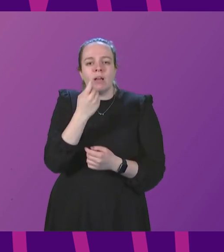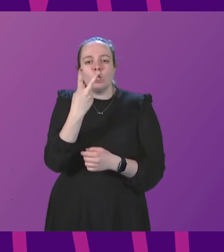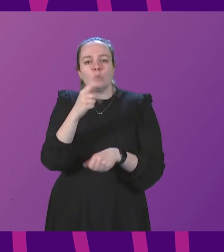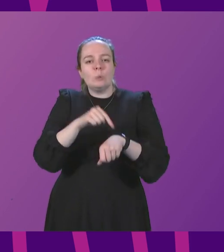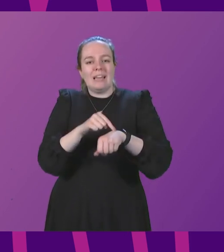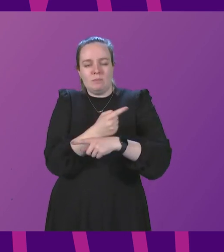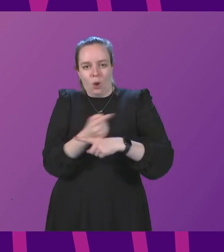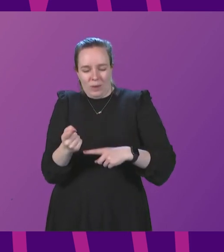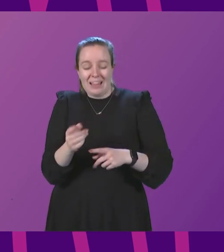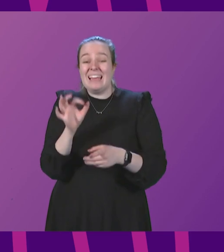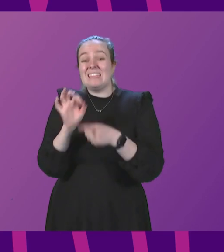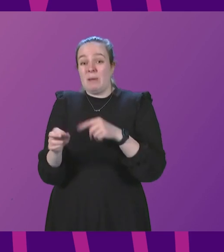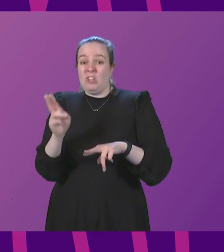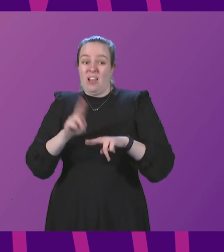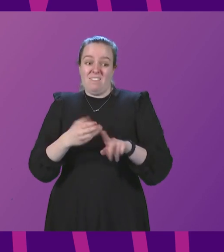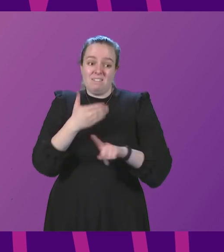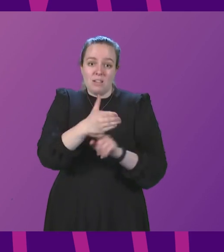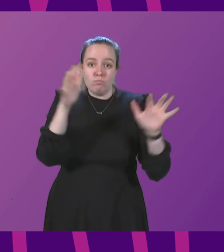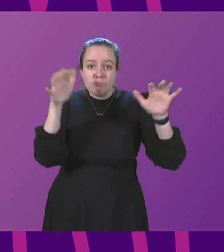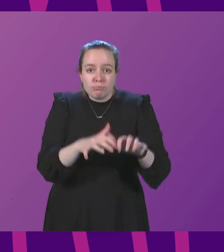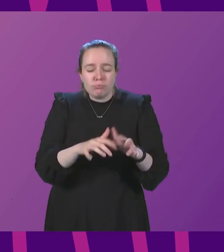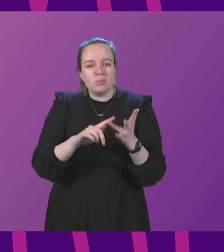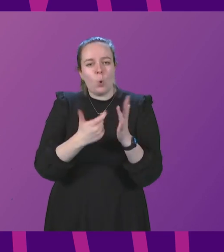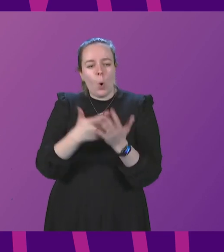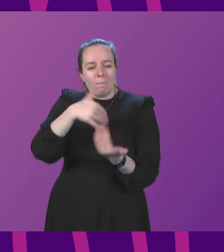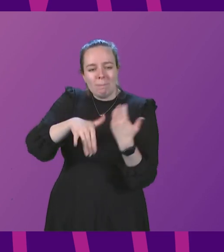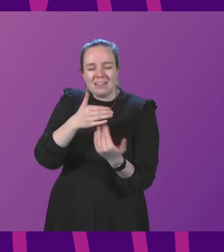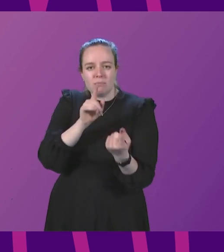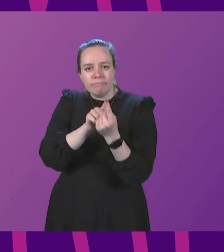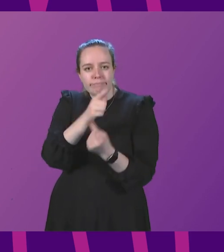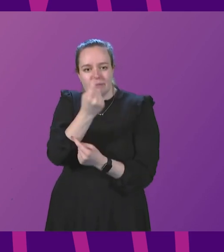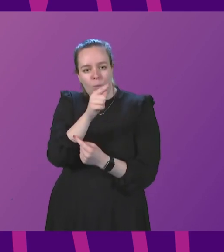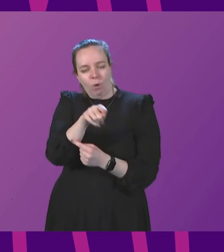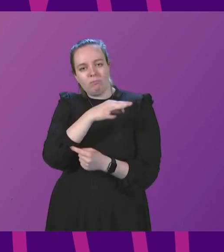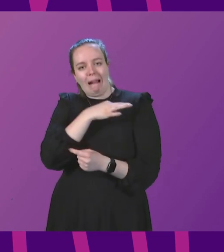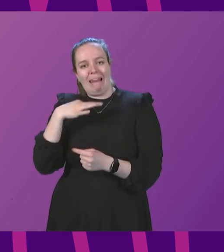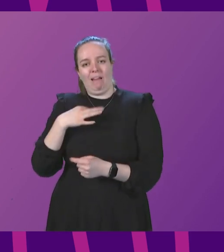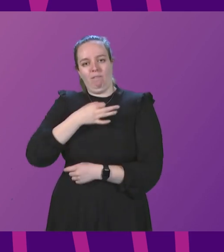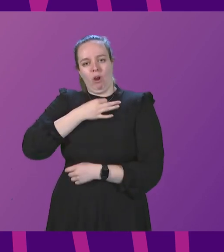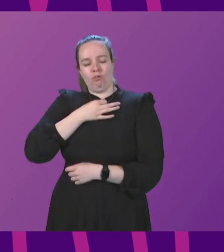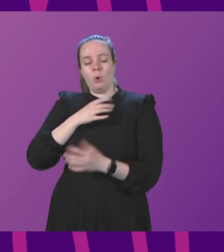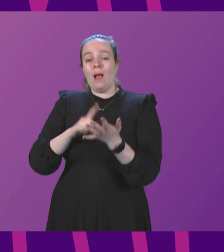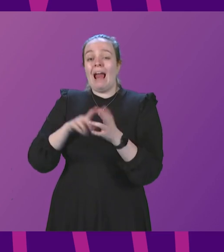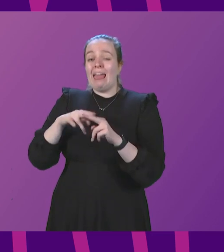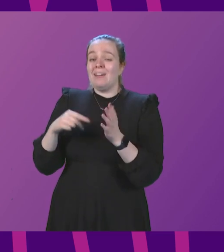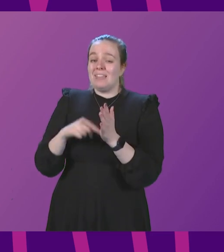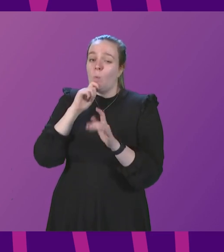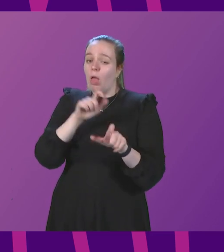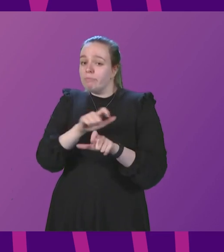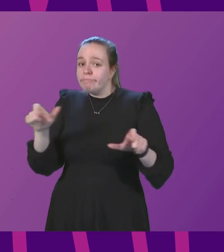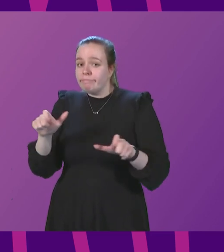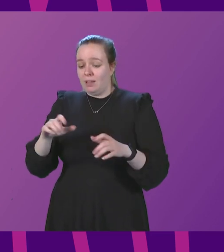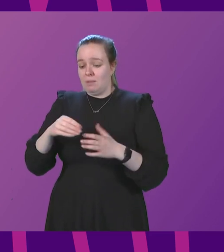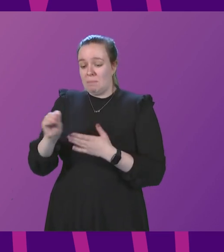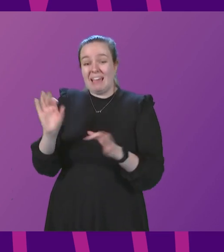particular if you are going to a crowded place or mixing with someone who is clinically vulnerable. Lateral flow tests will remain free of charge